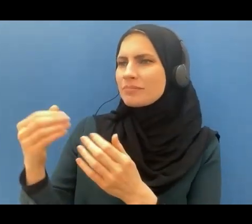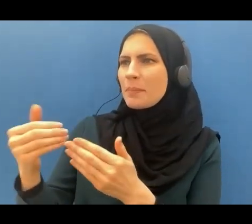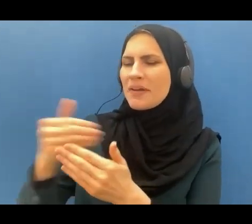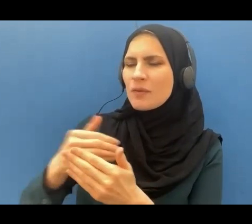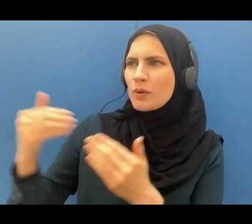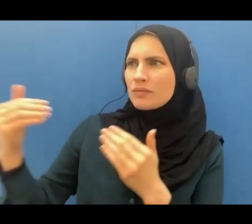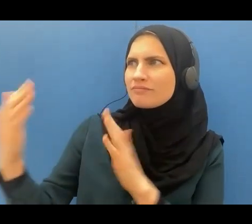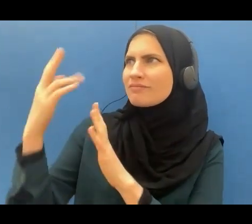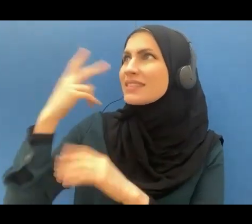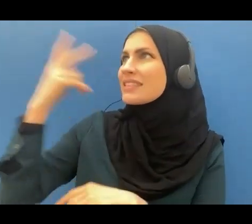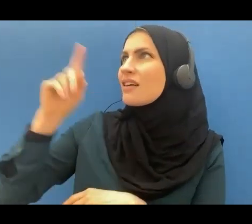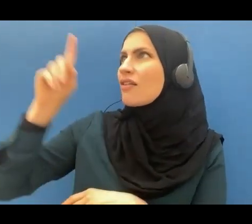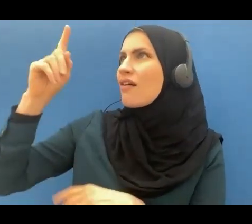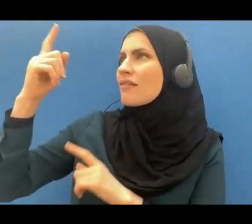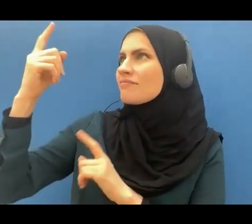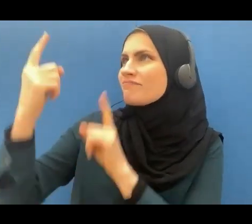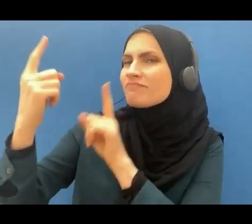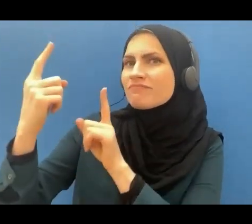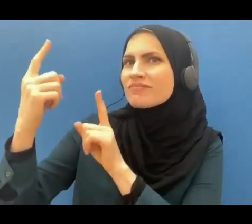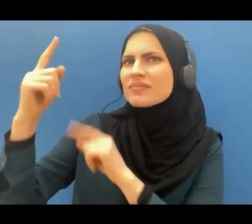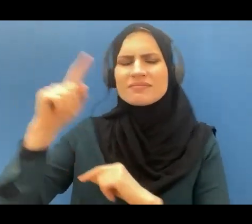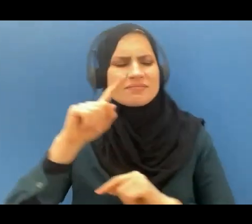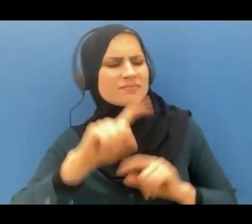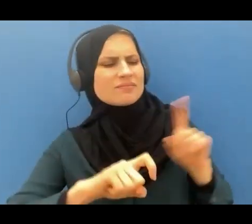and he questions us and we have no answer?